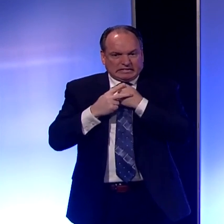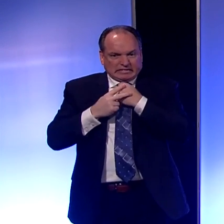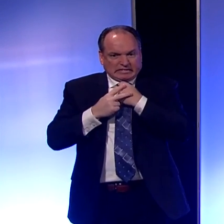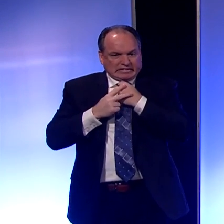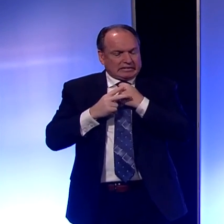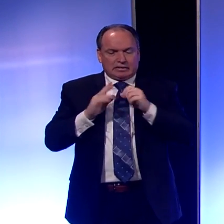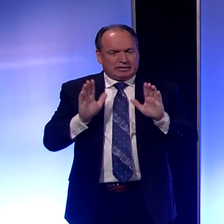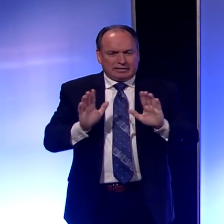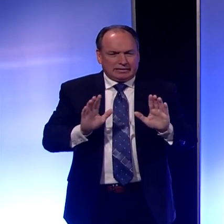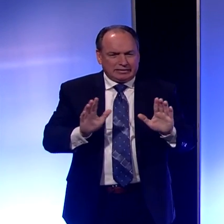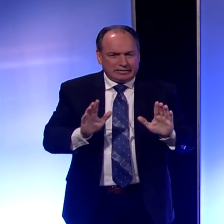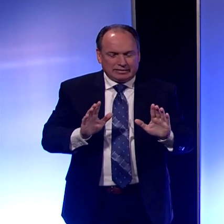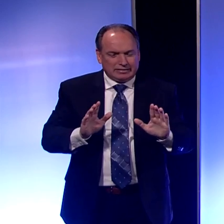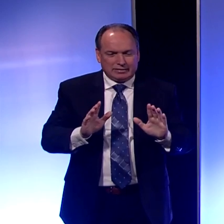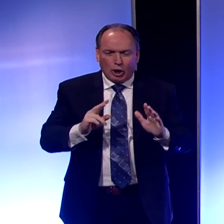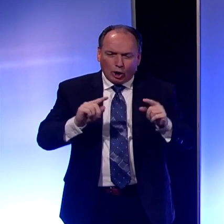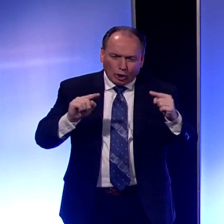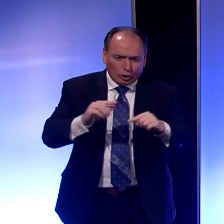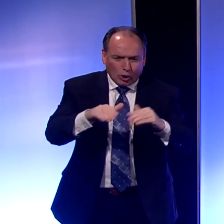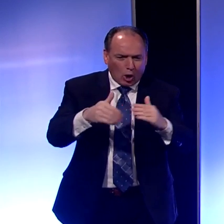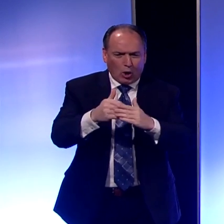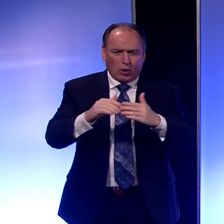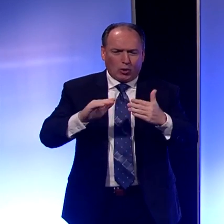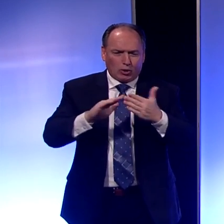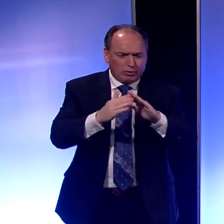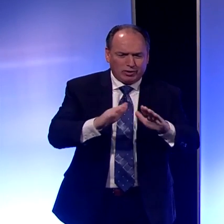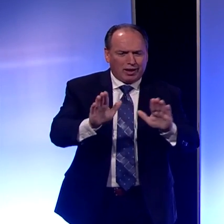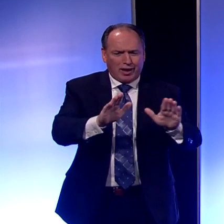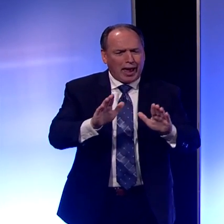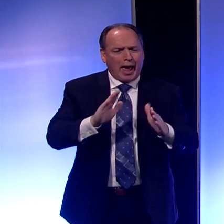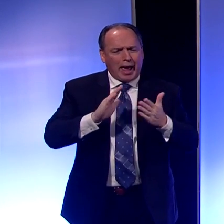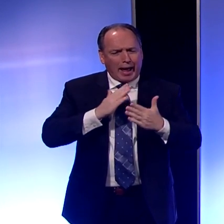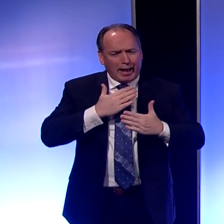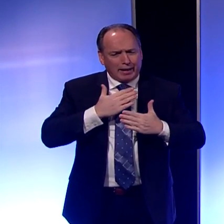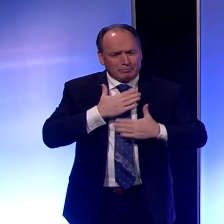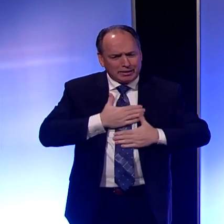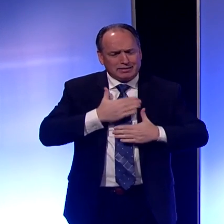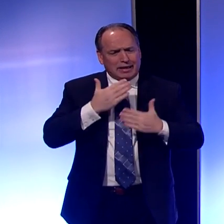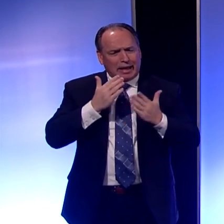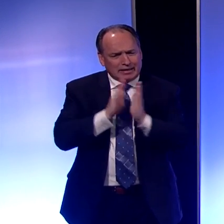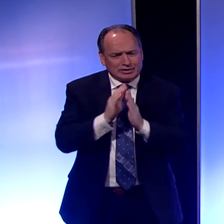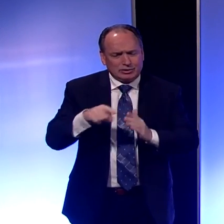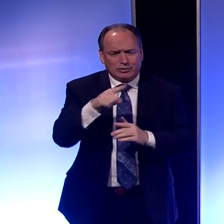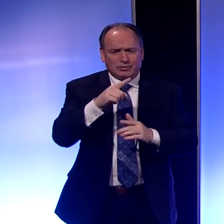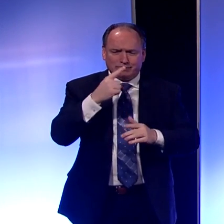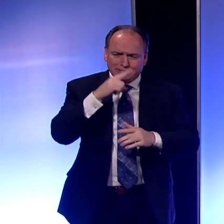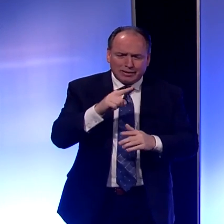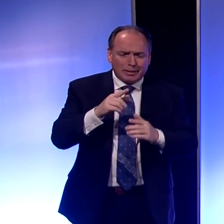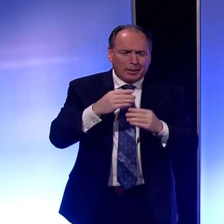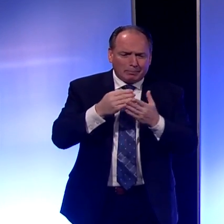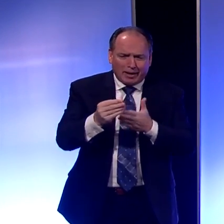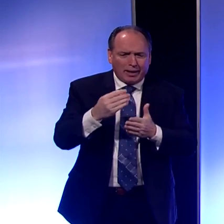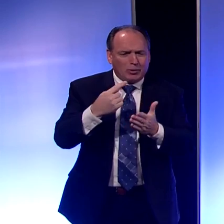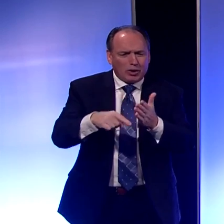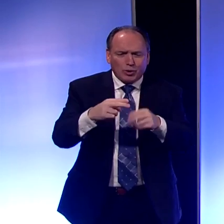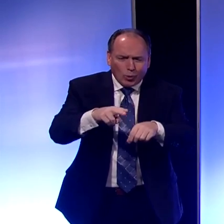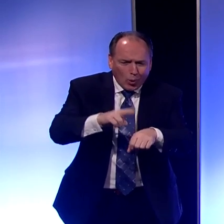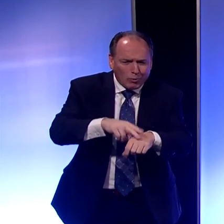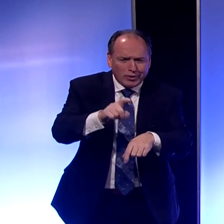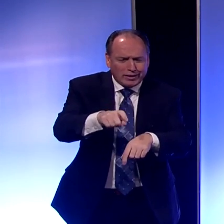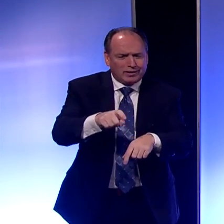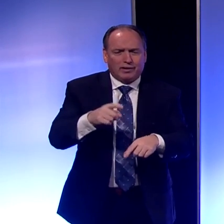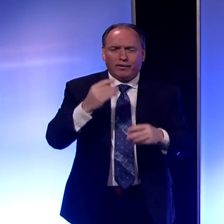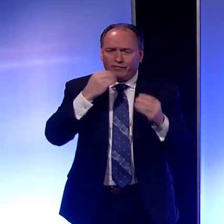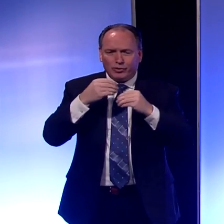to all of us. So I ask people just buy what you normally buy. The grocery store, the food chain,